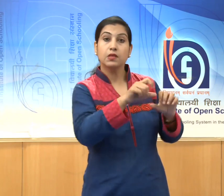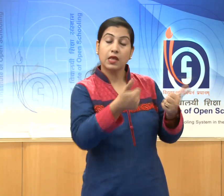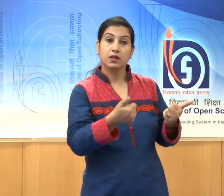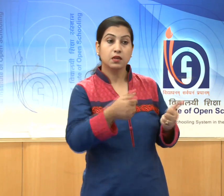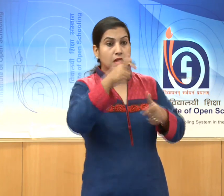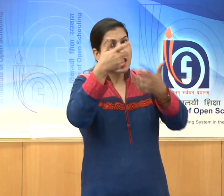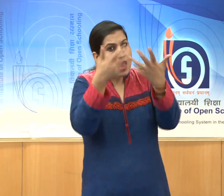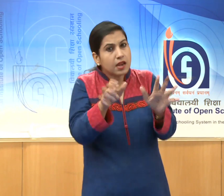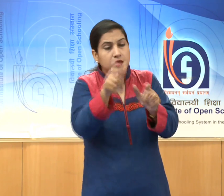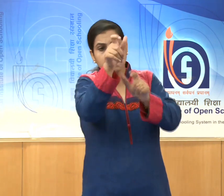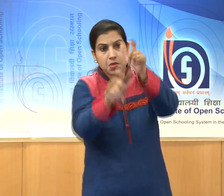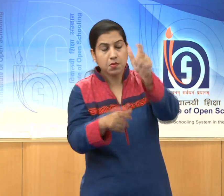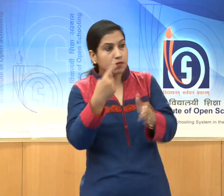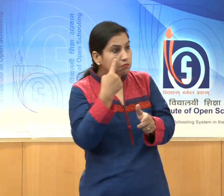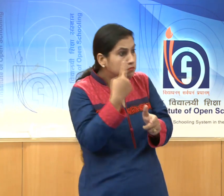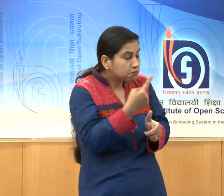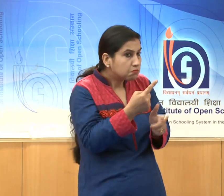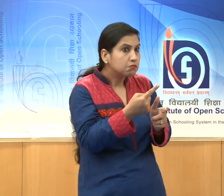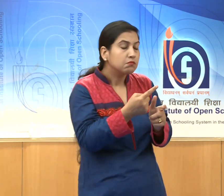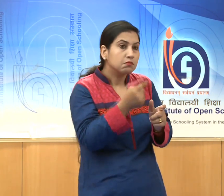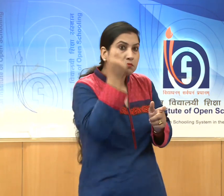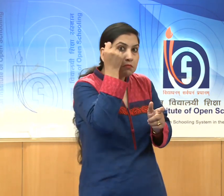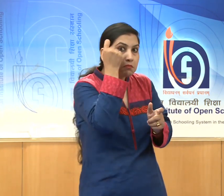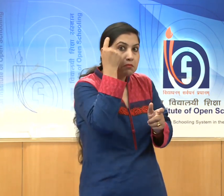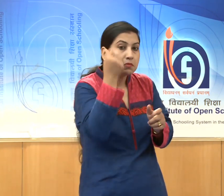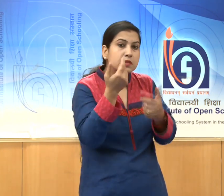by common people.